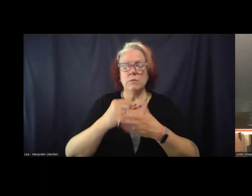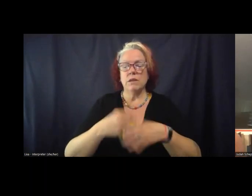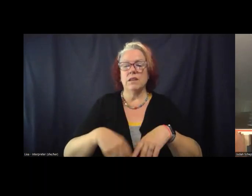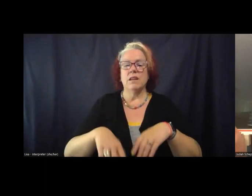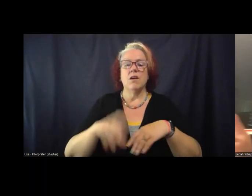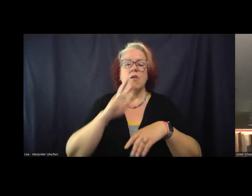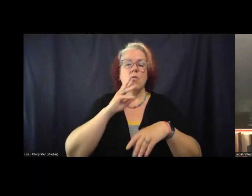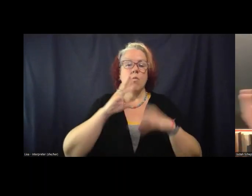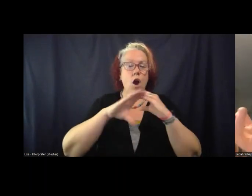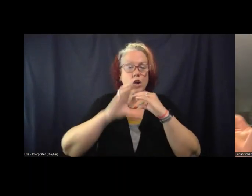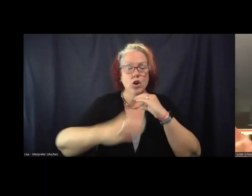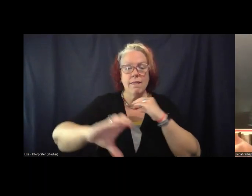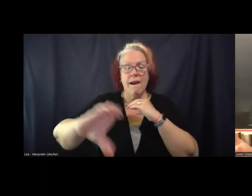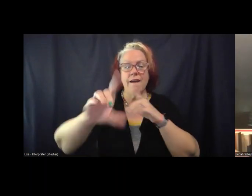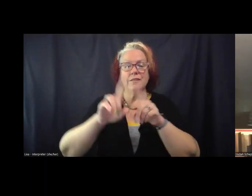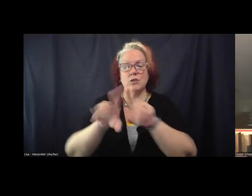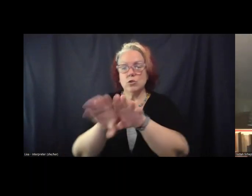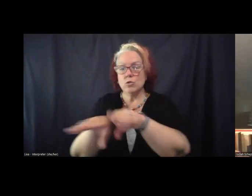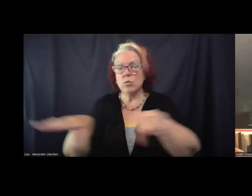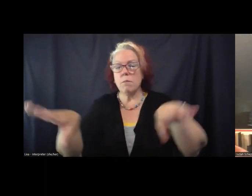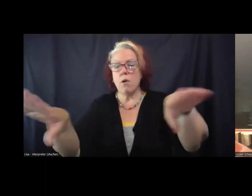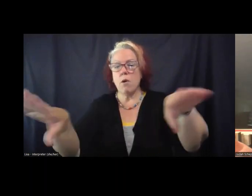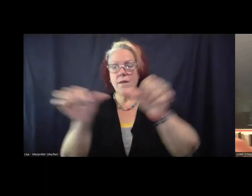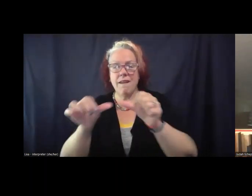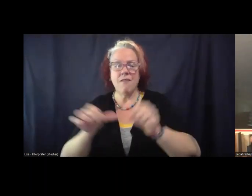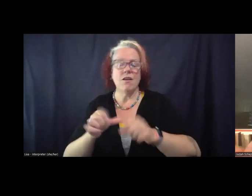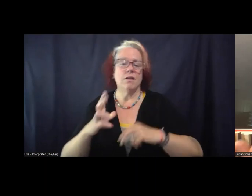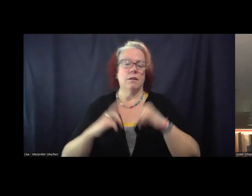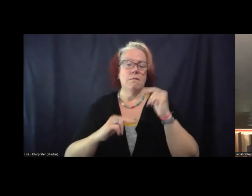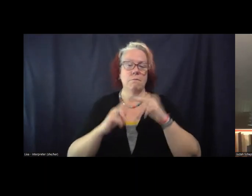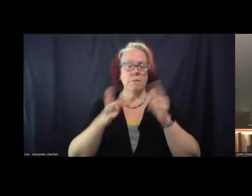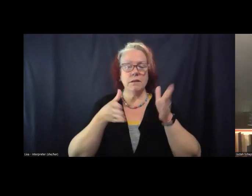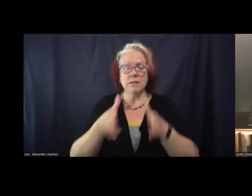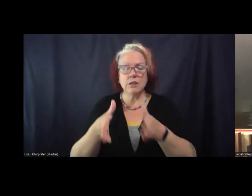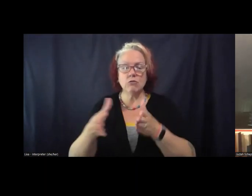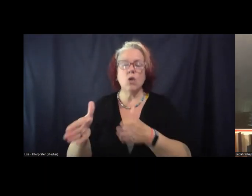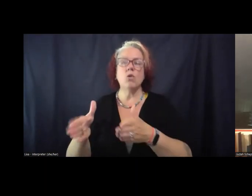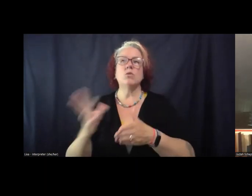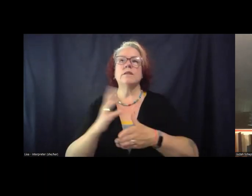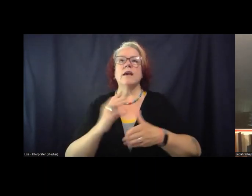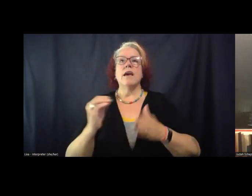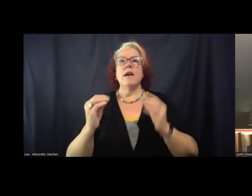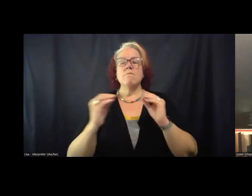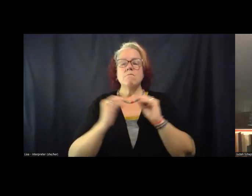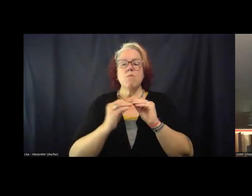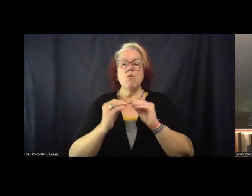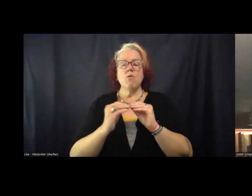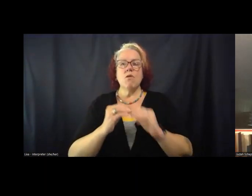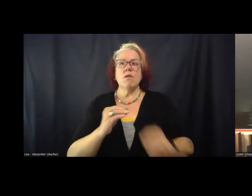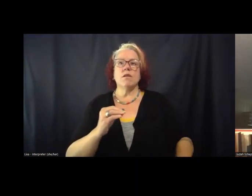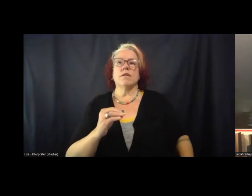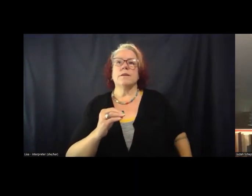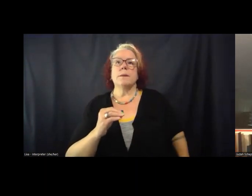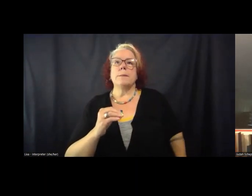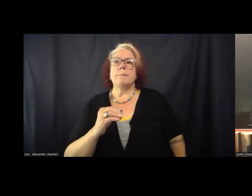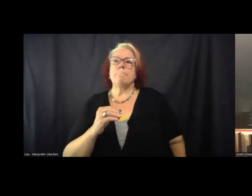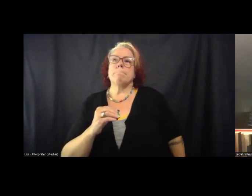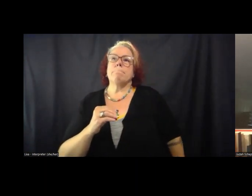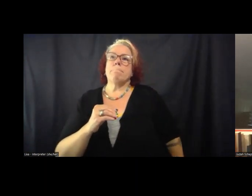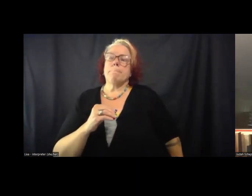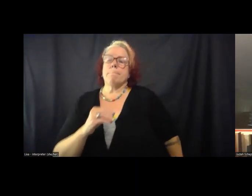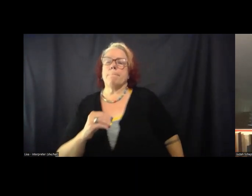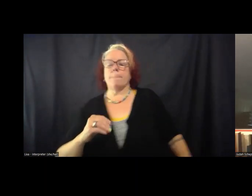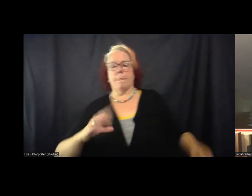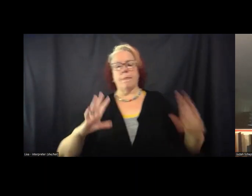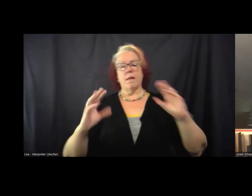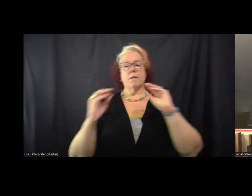building or paving roads. And then also more, you know, more